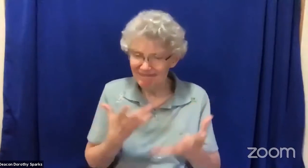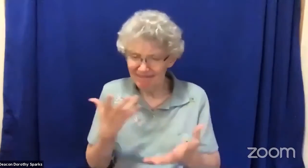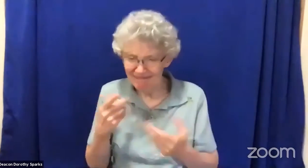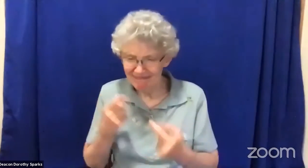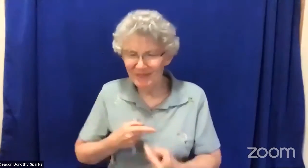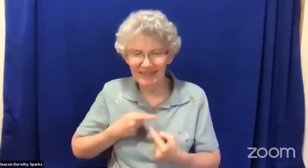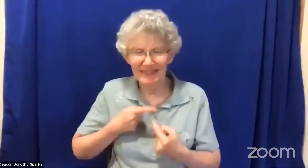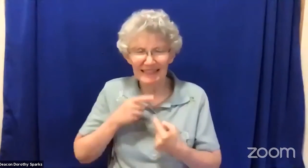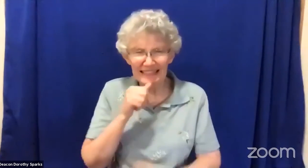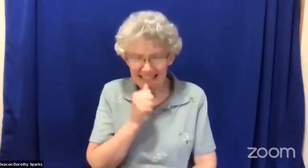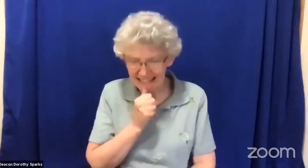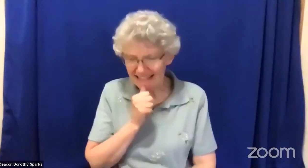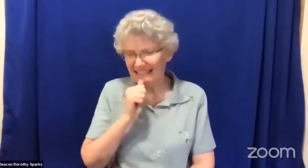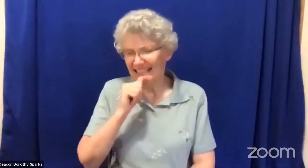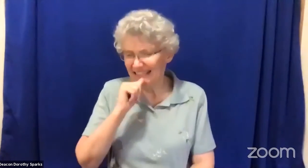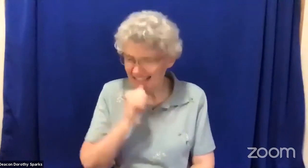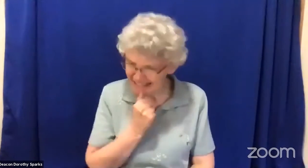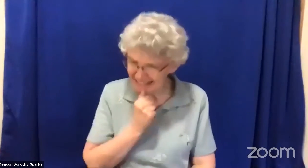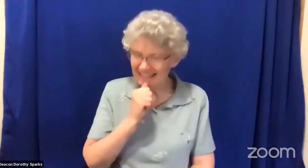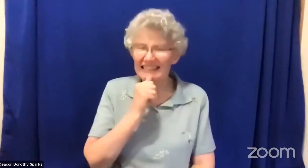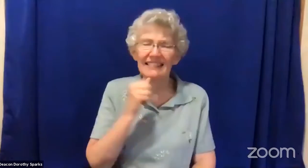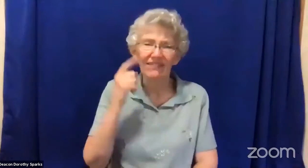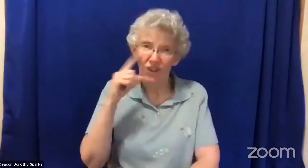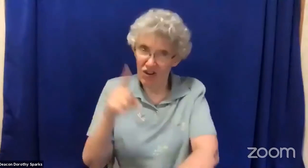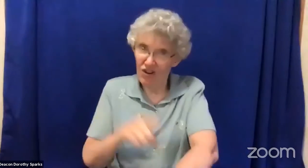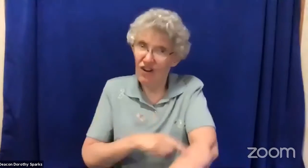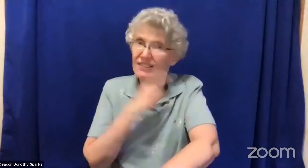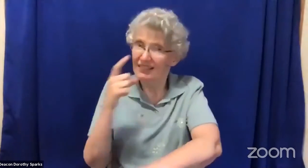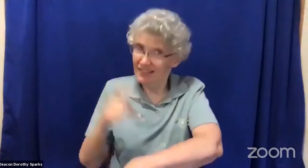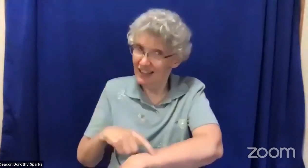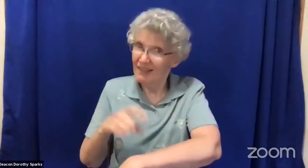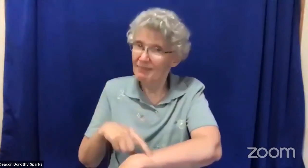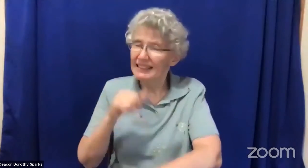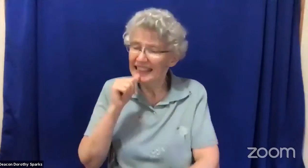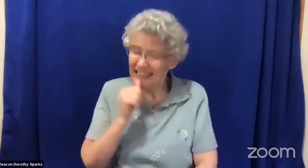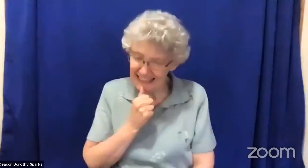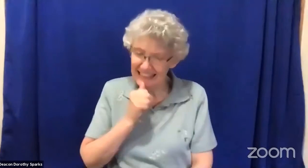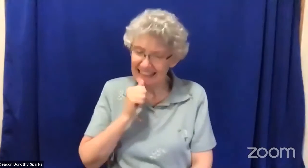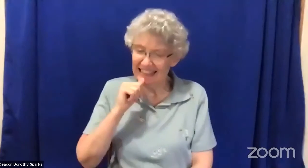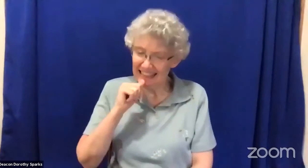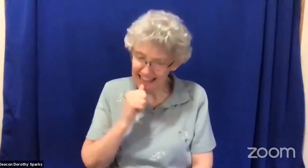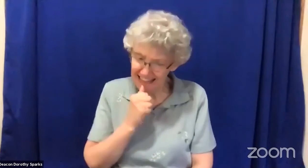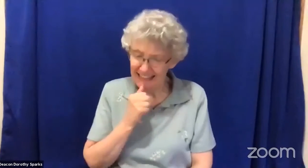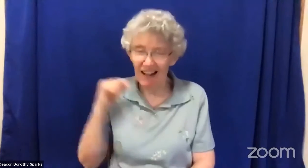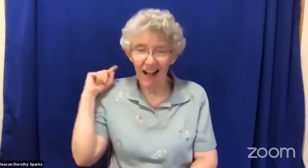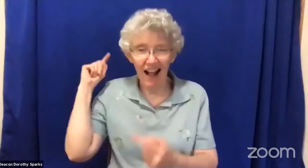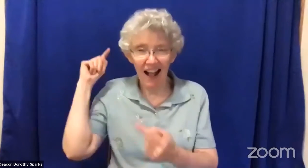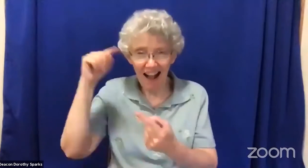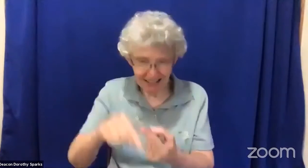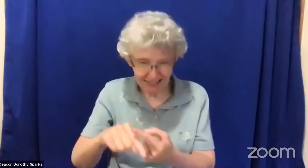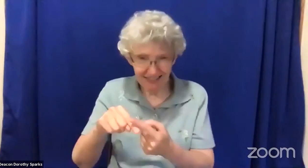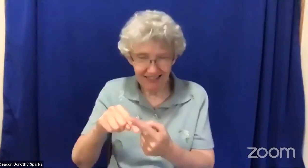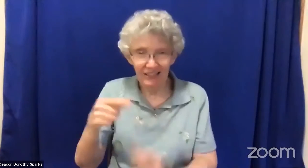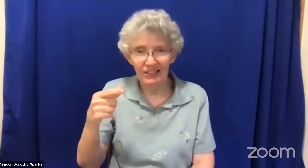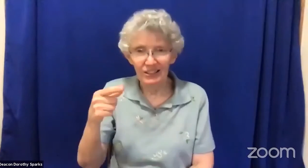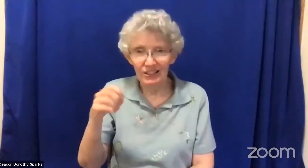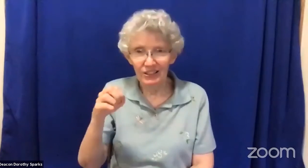And so to create frustration among the black community